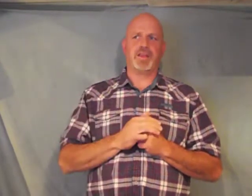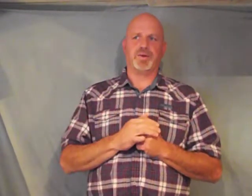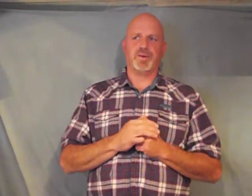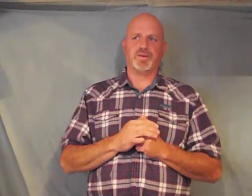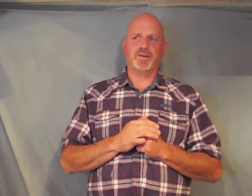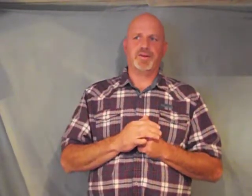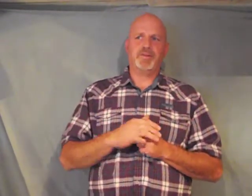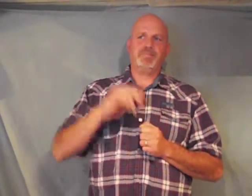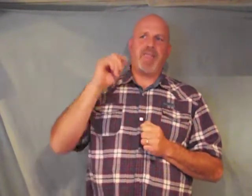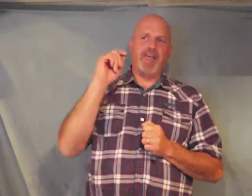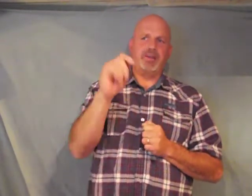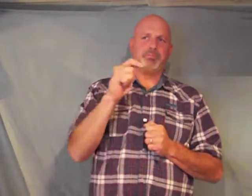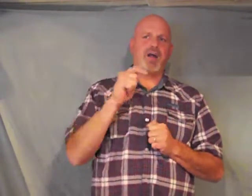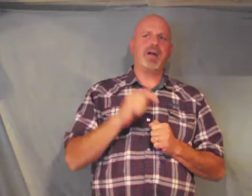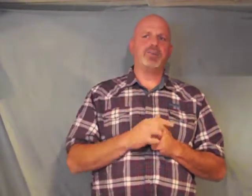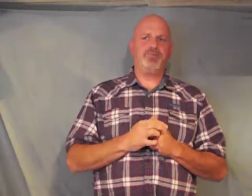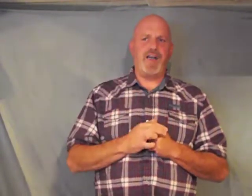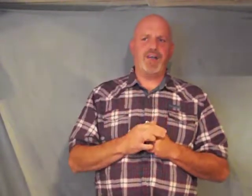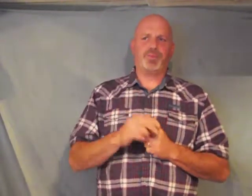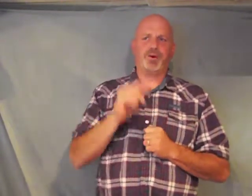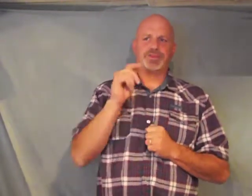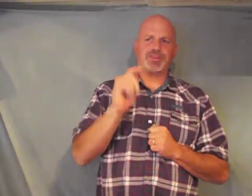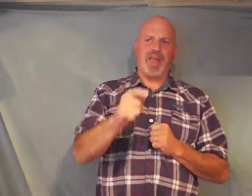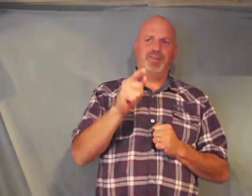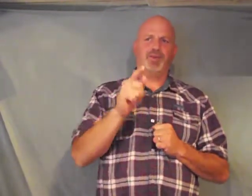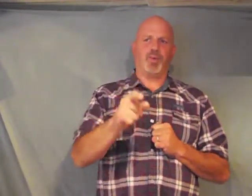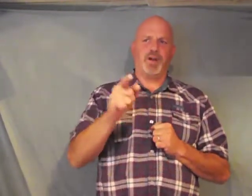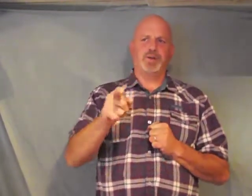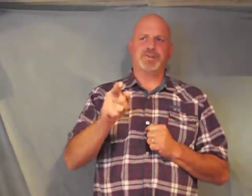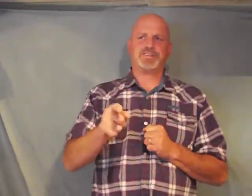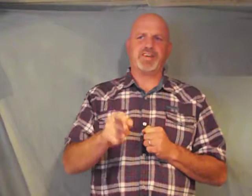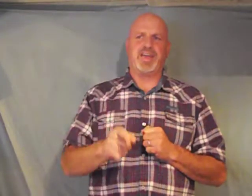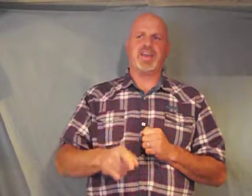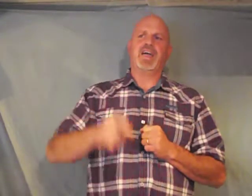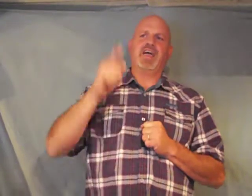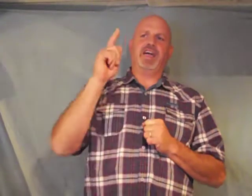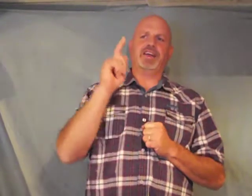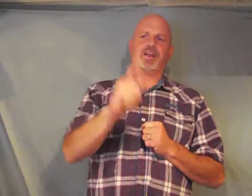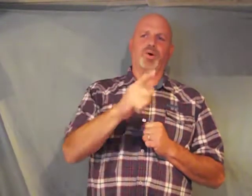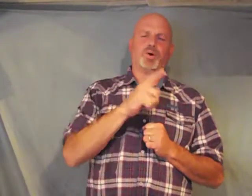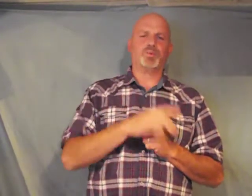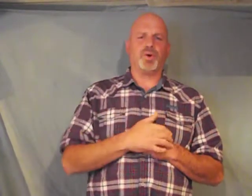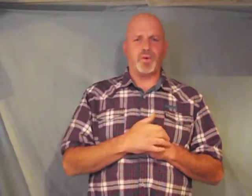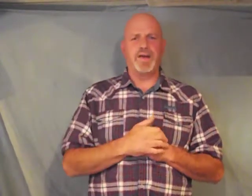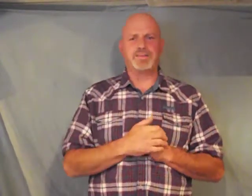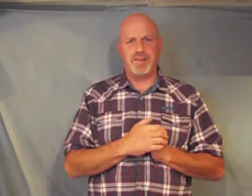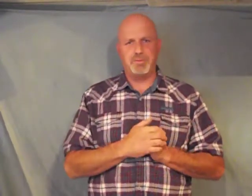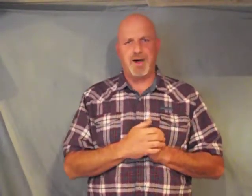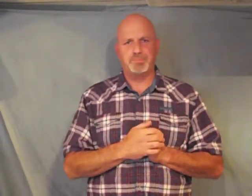Lord and the prayer of faith will save the one who is sick and the Lord will raise him up